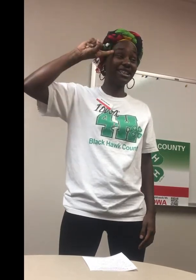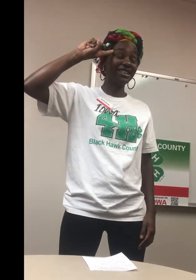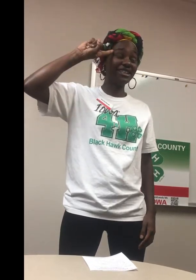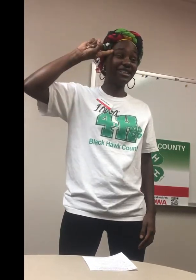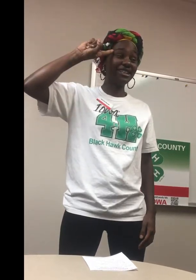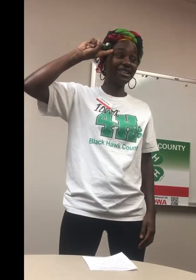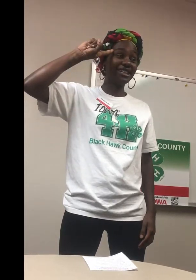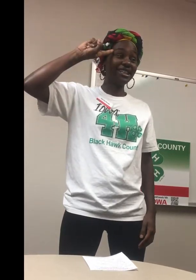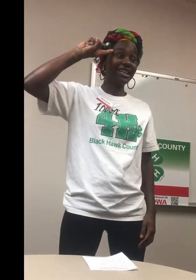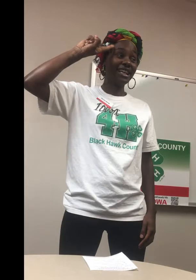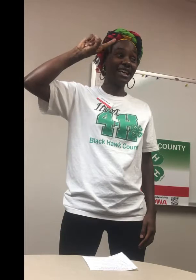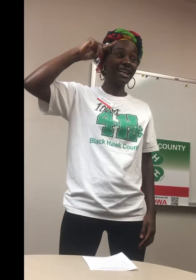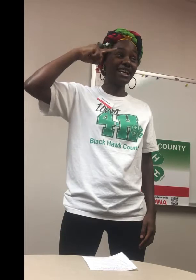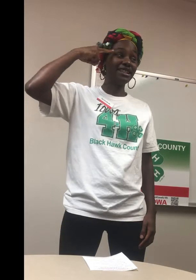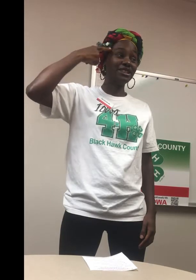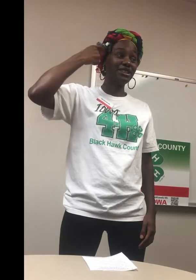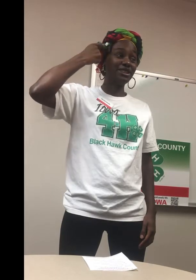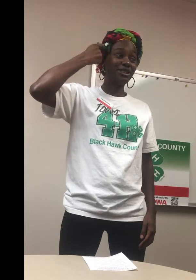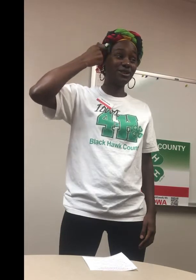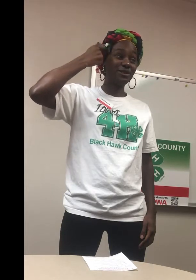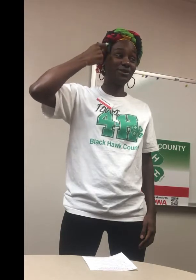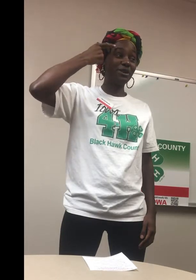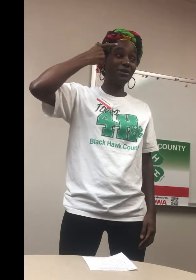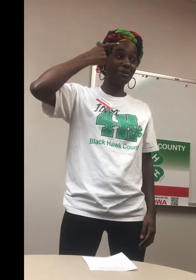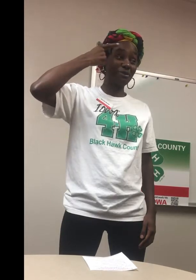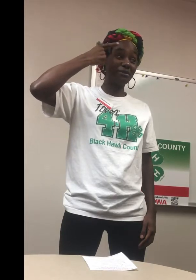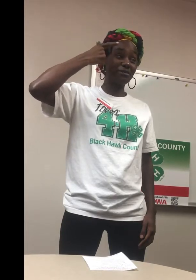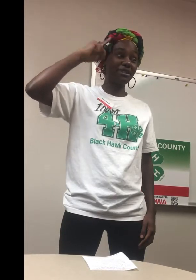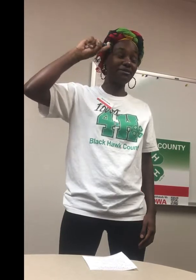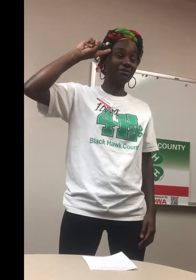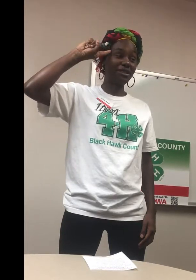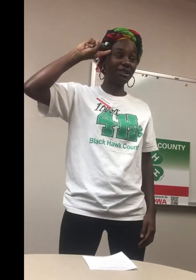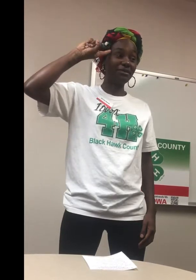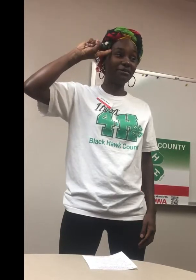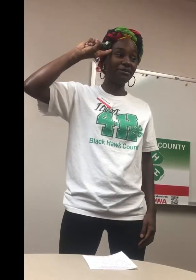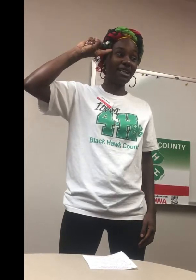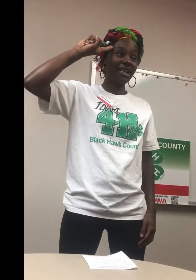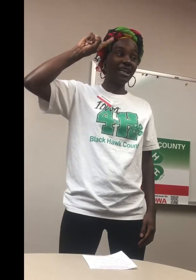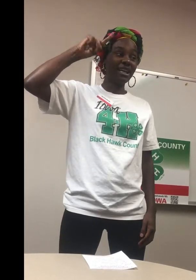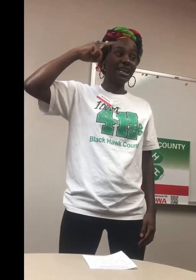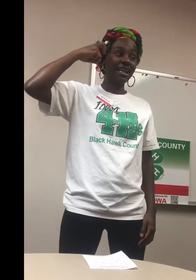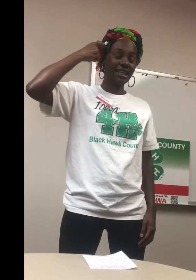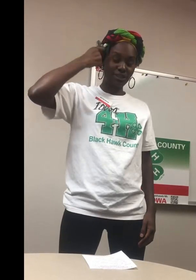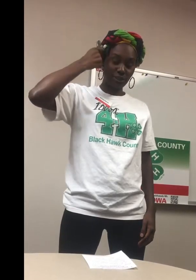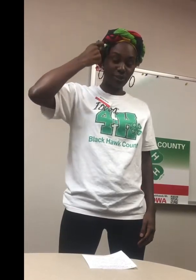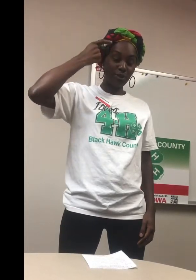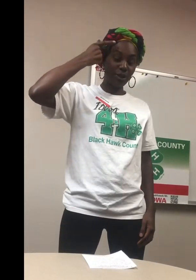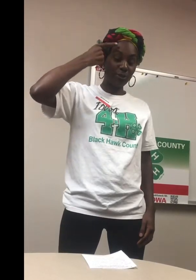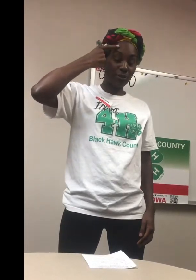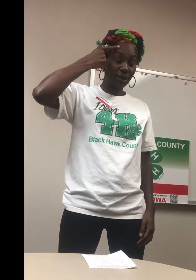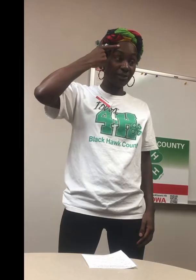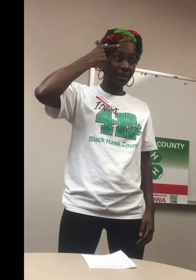here, and to the republic. One more time. And to the republic,